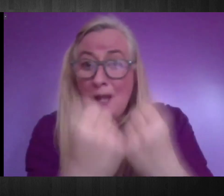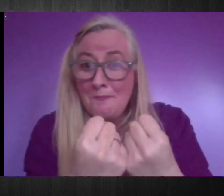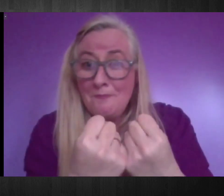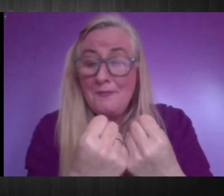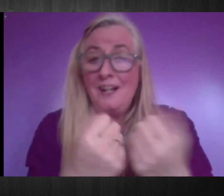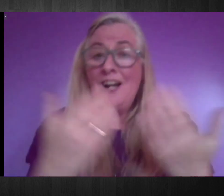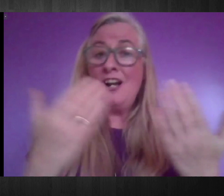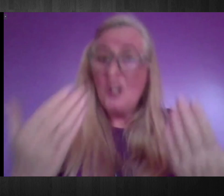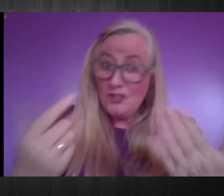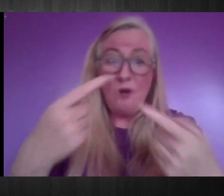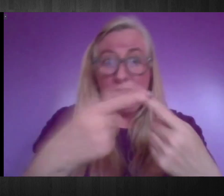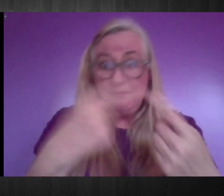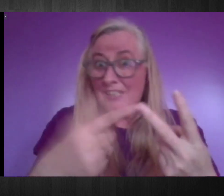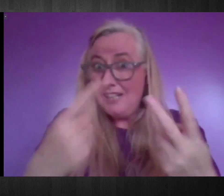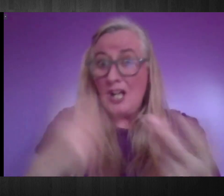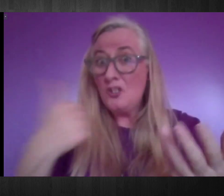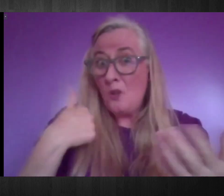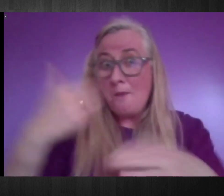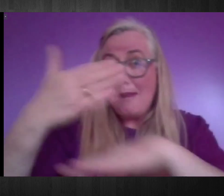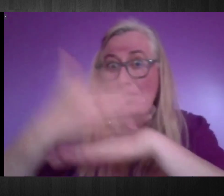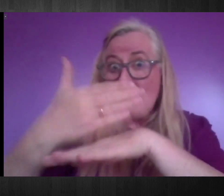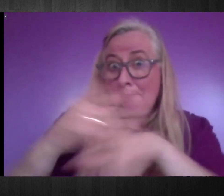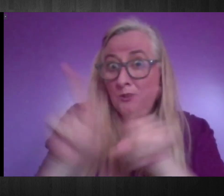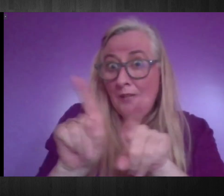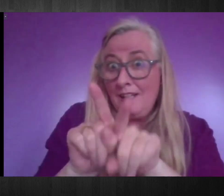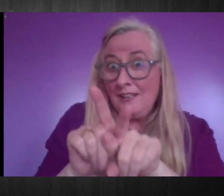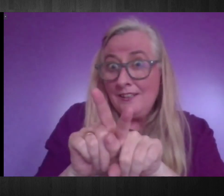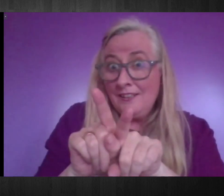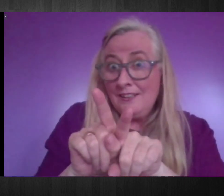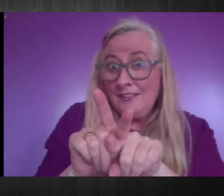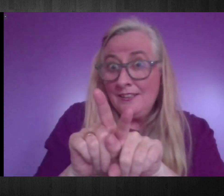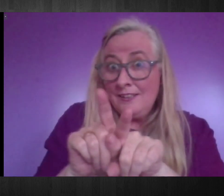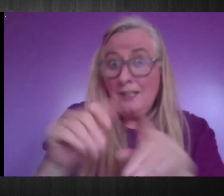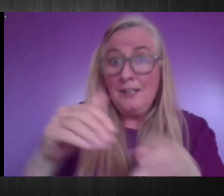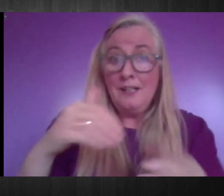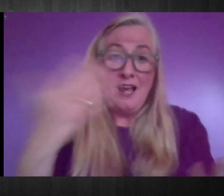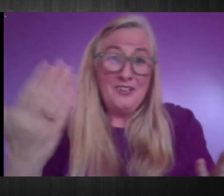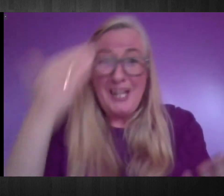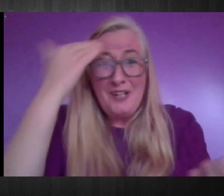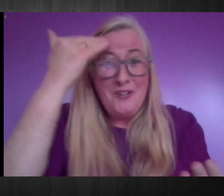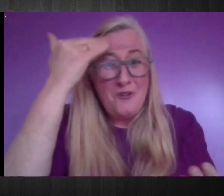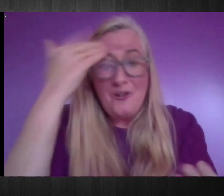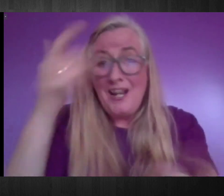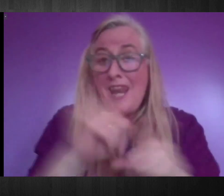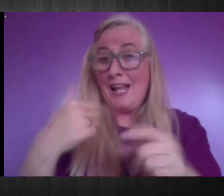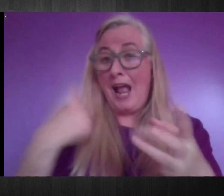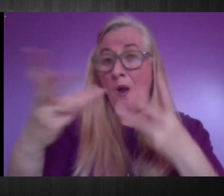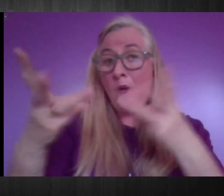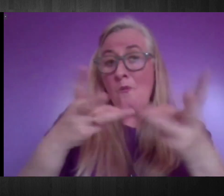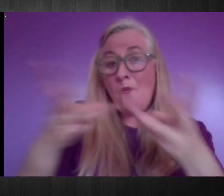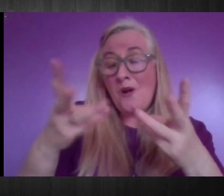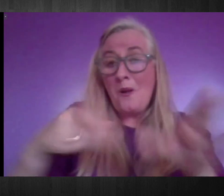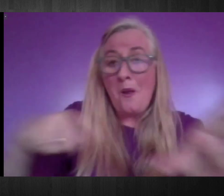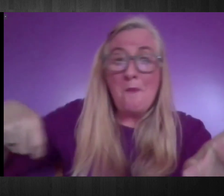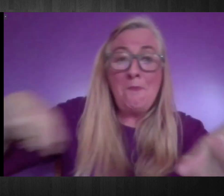job, like, you know, because it gets you out of it, you know. Ledger flex, I walk in the pool area,